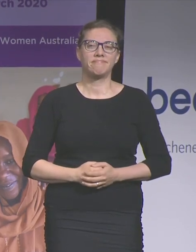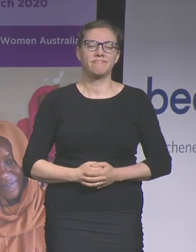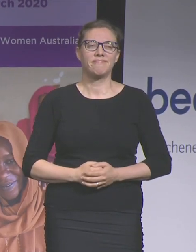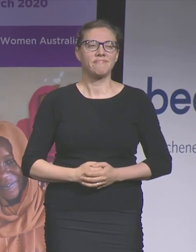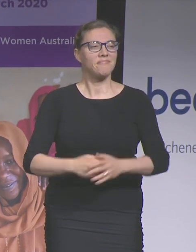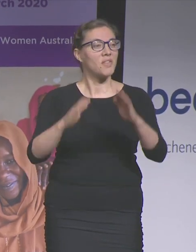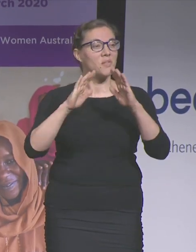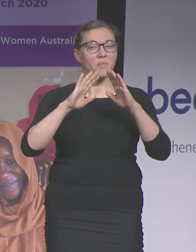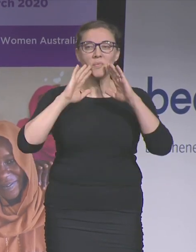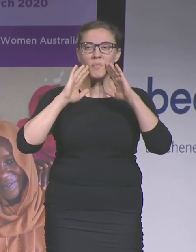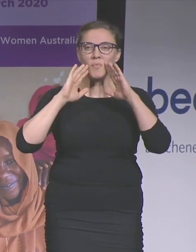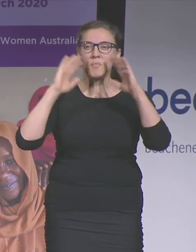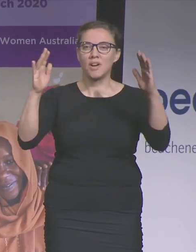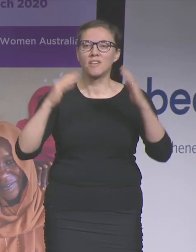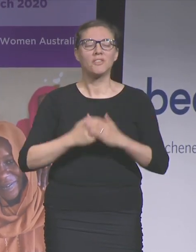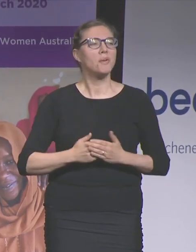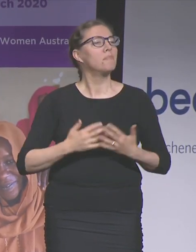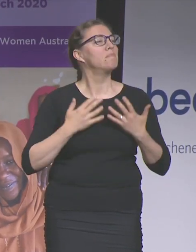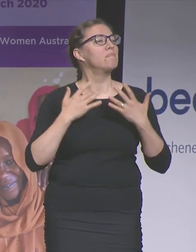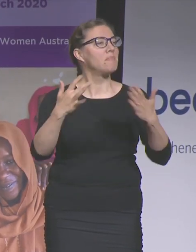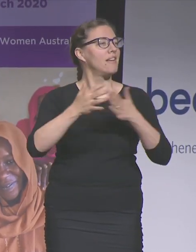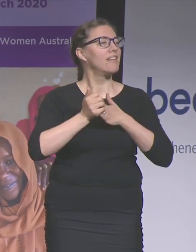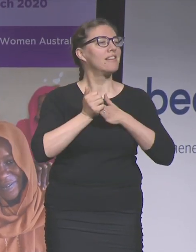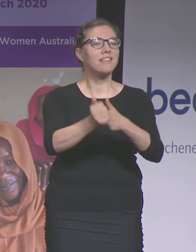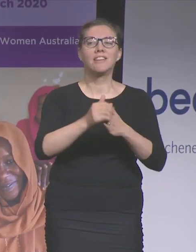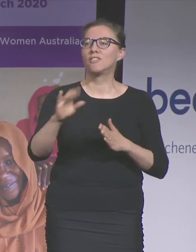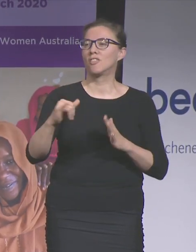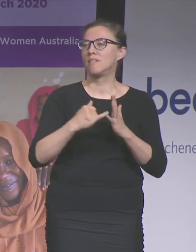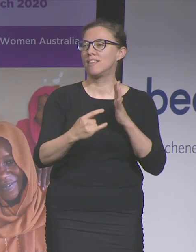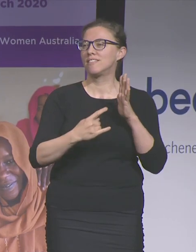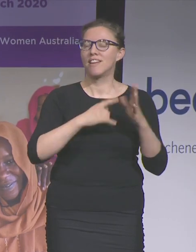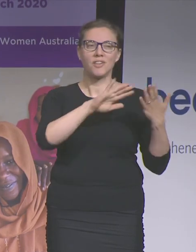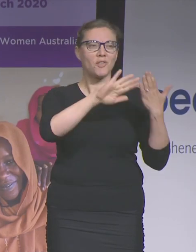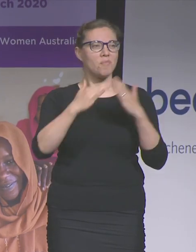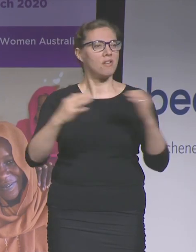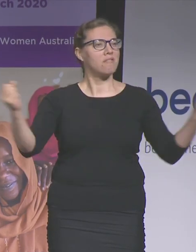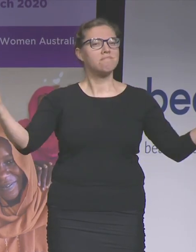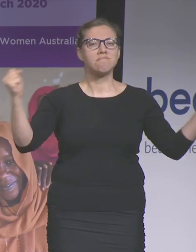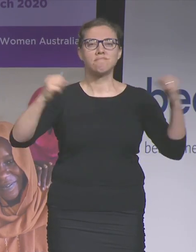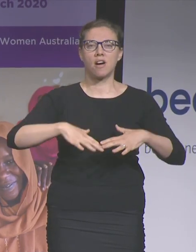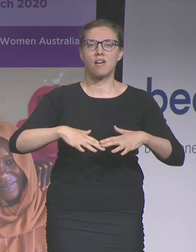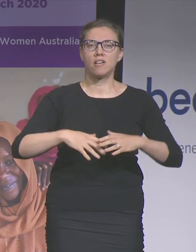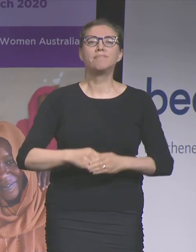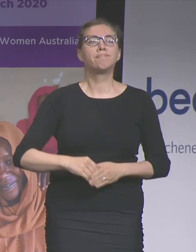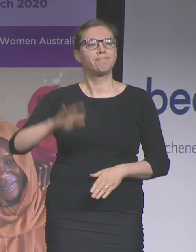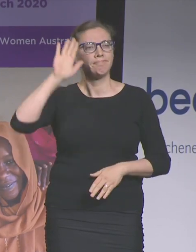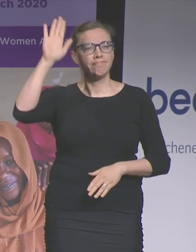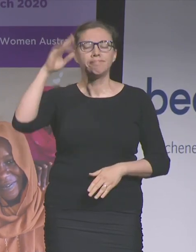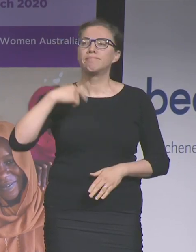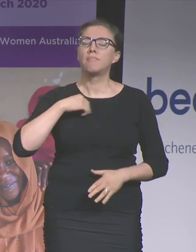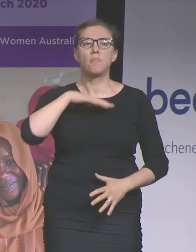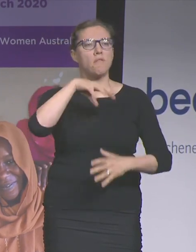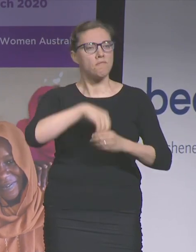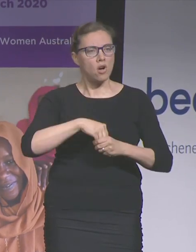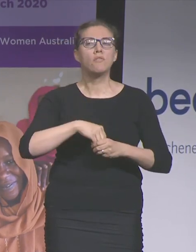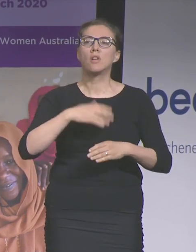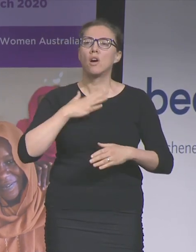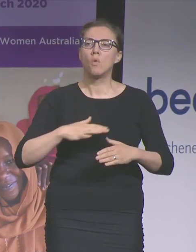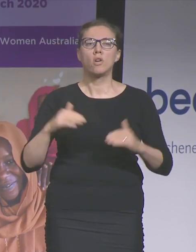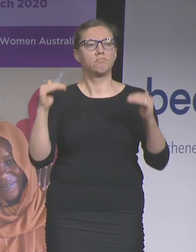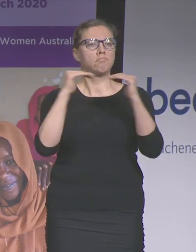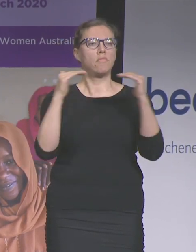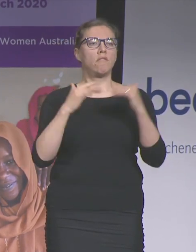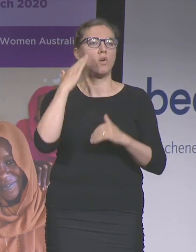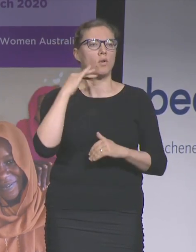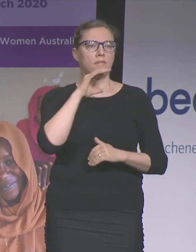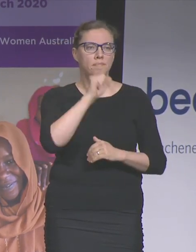leaders of the South Australian community here today signalling their commitment to that project. So I acknowledge first the Professor Brenda